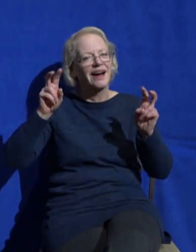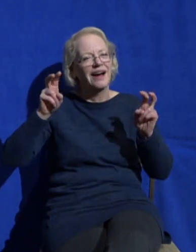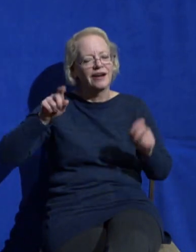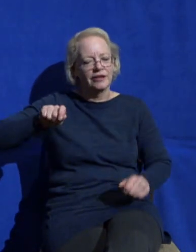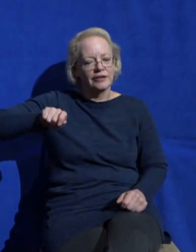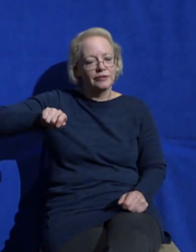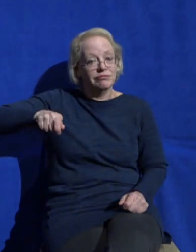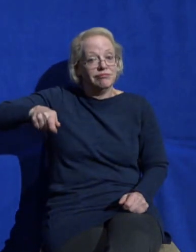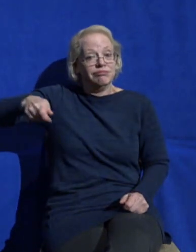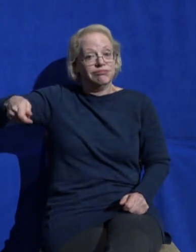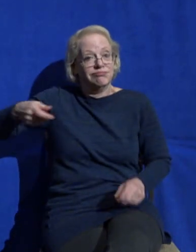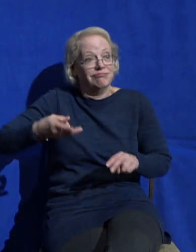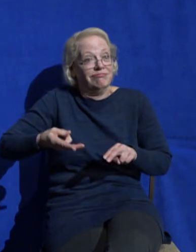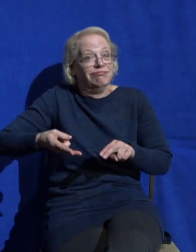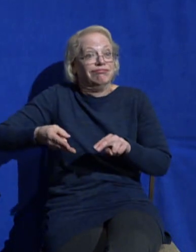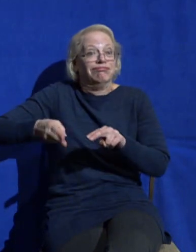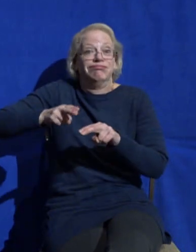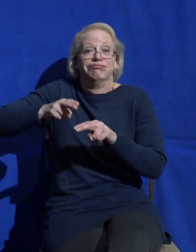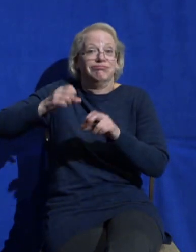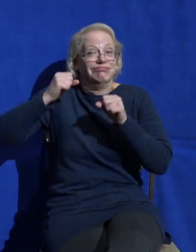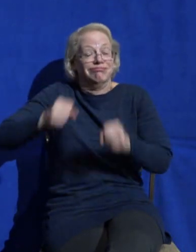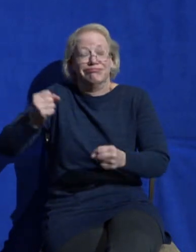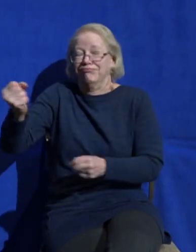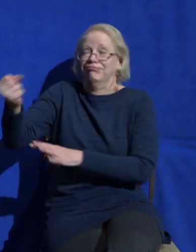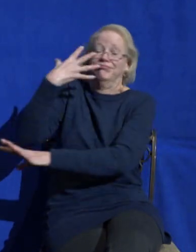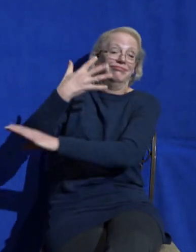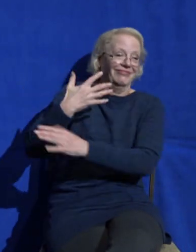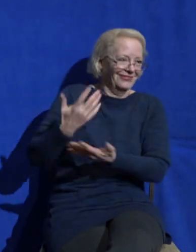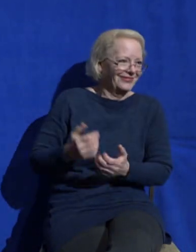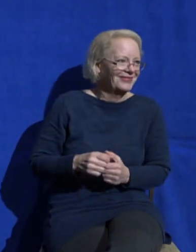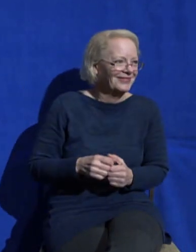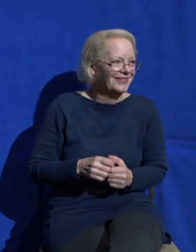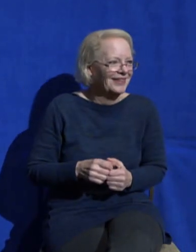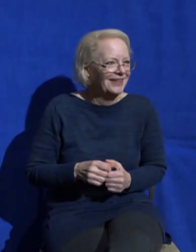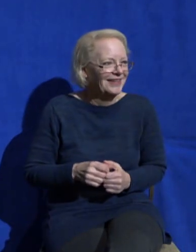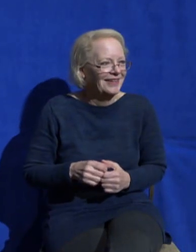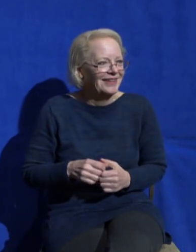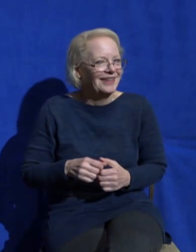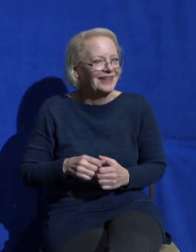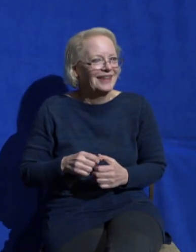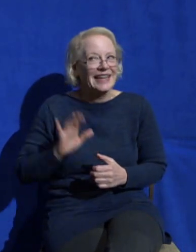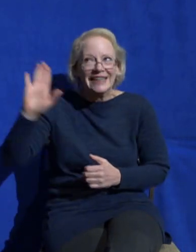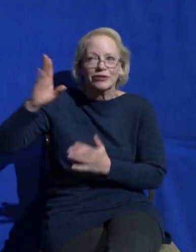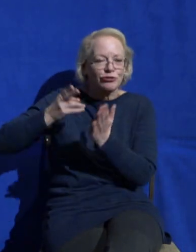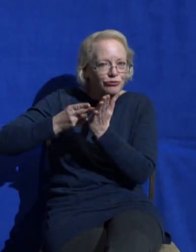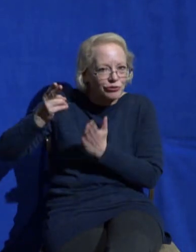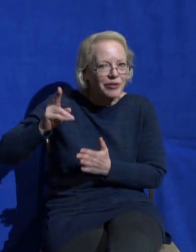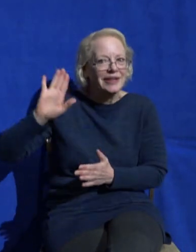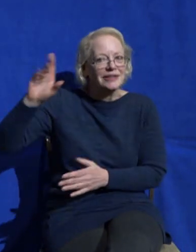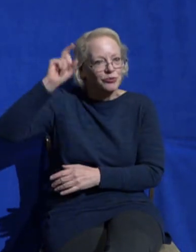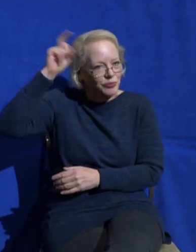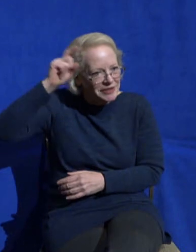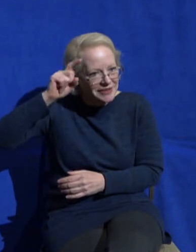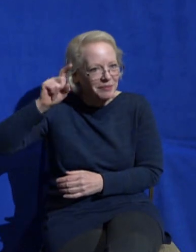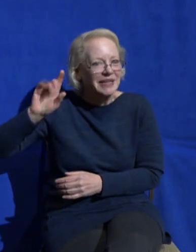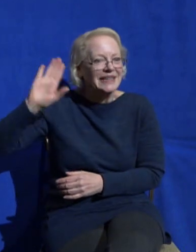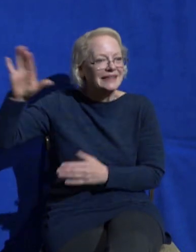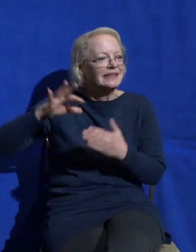God's voice of God's truth and wisdom and guidance we see this all over the psalms where people come in and